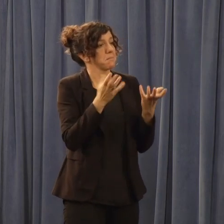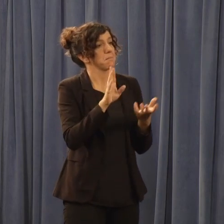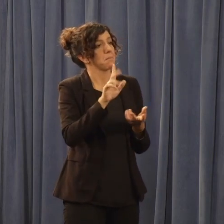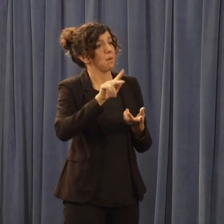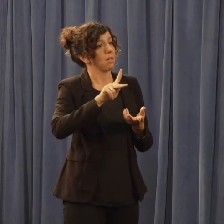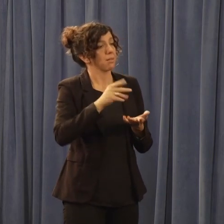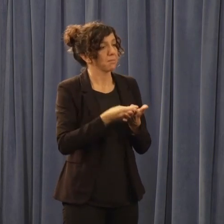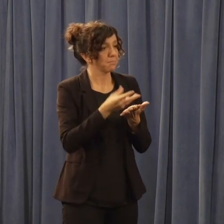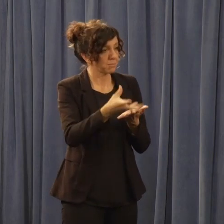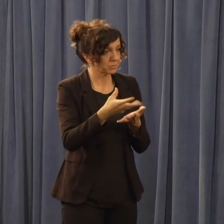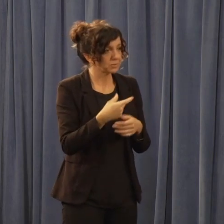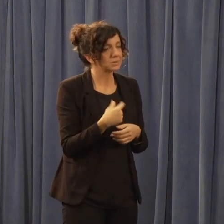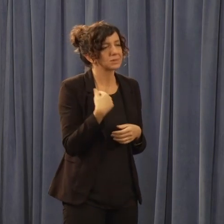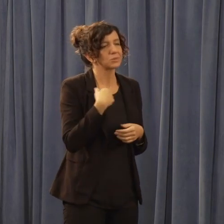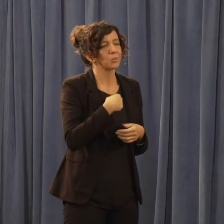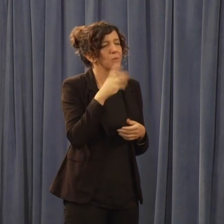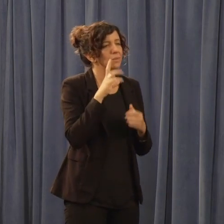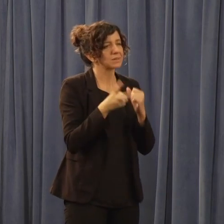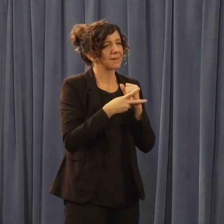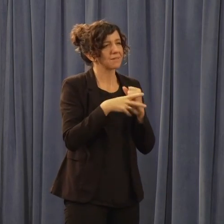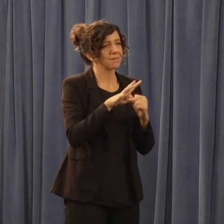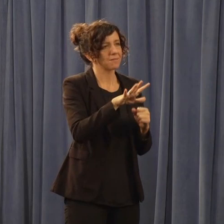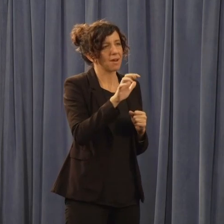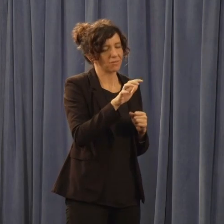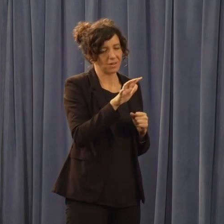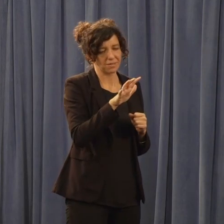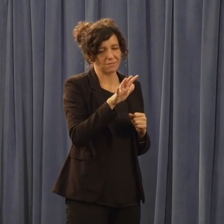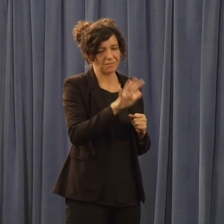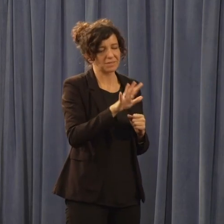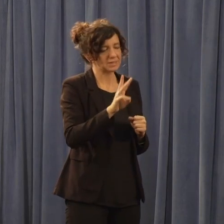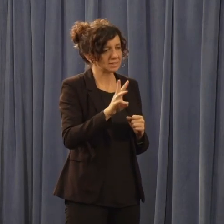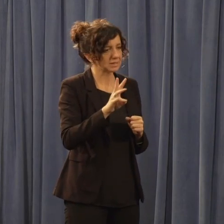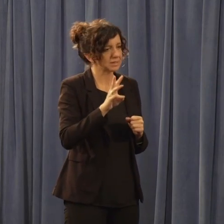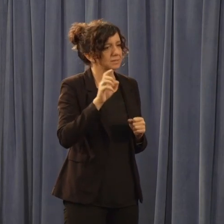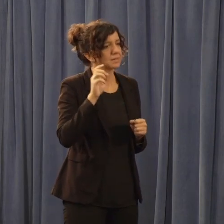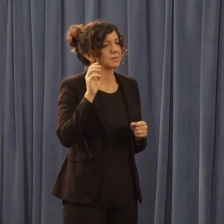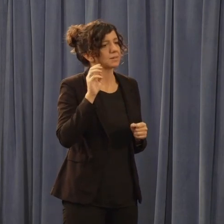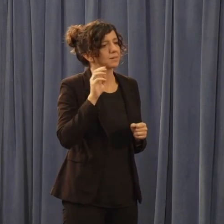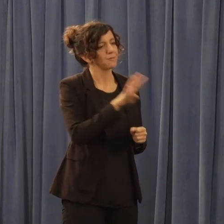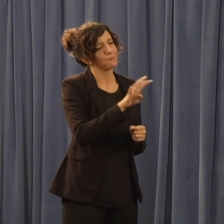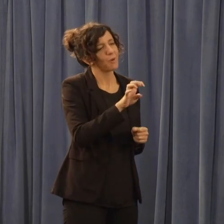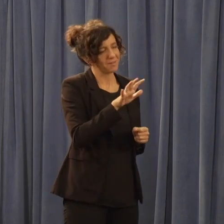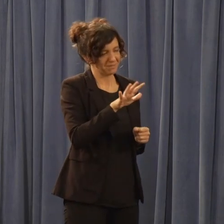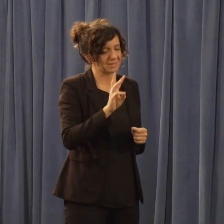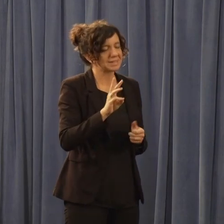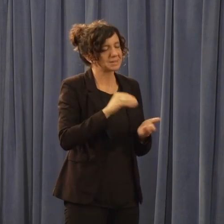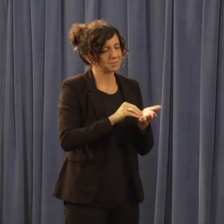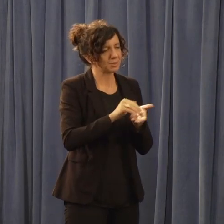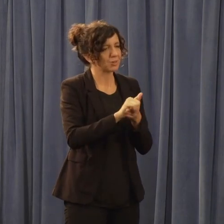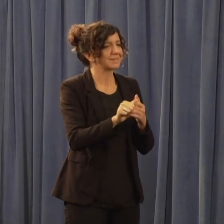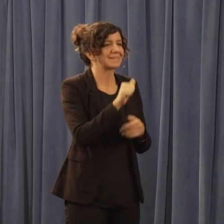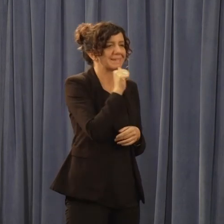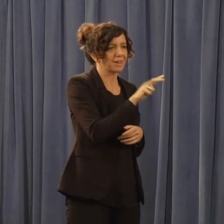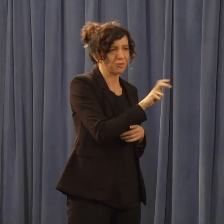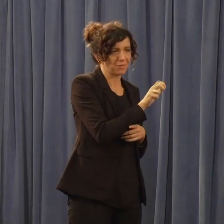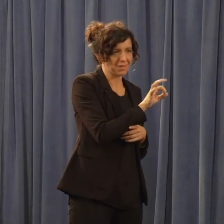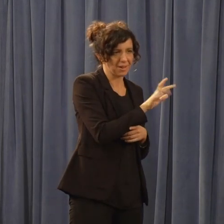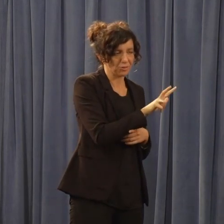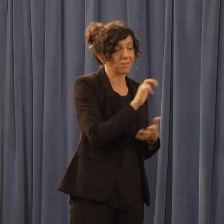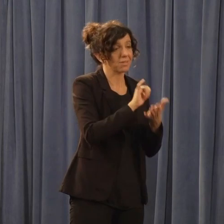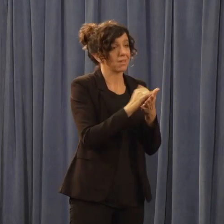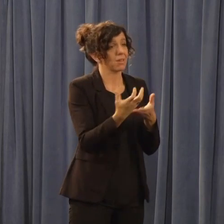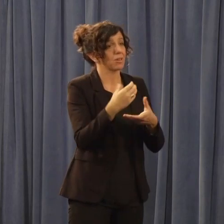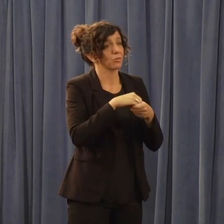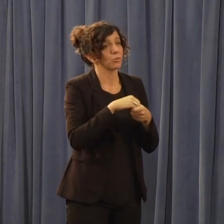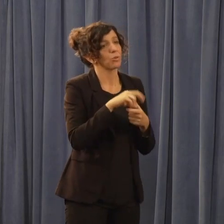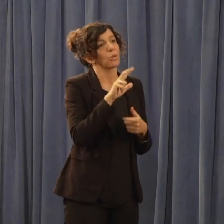$456.6 million in the out years, not 393. That includes, by